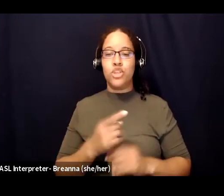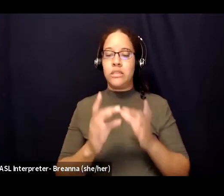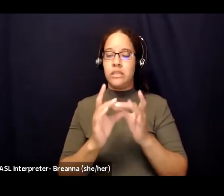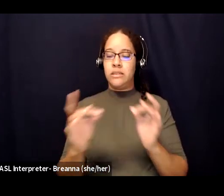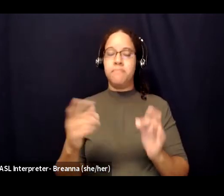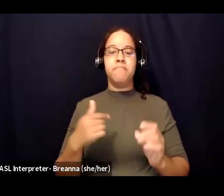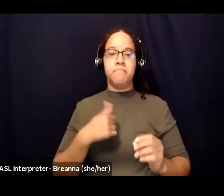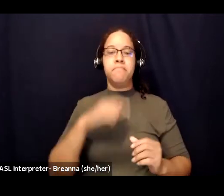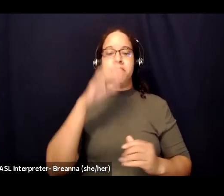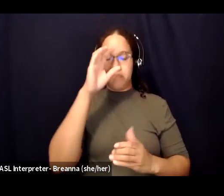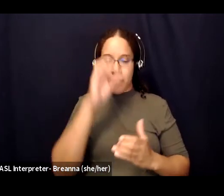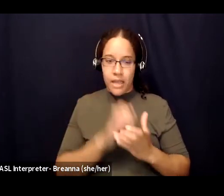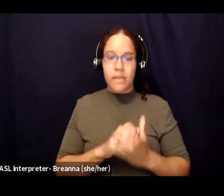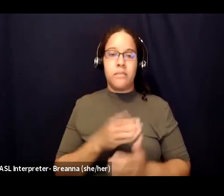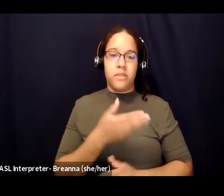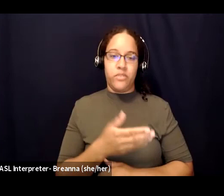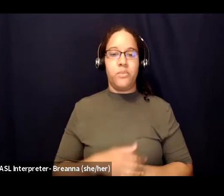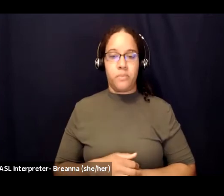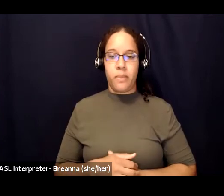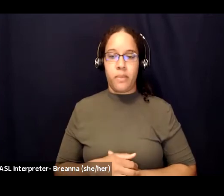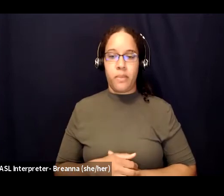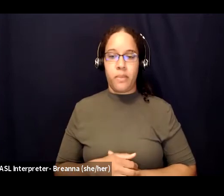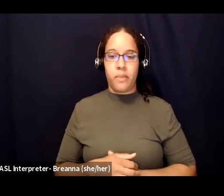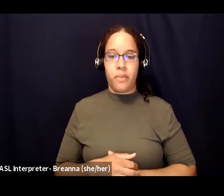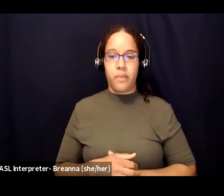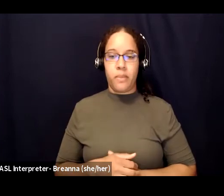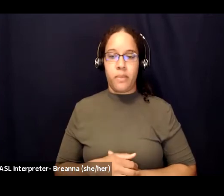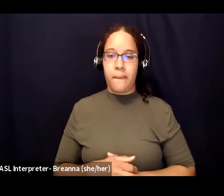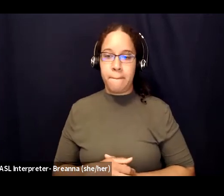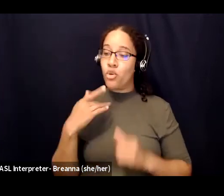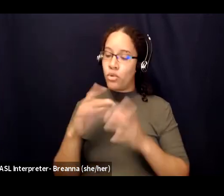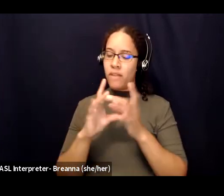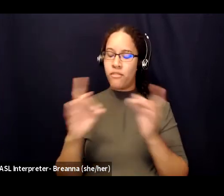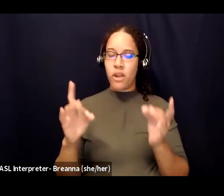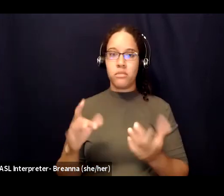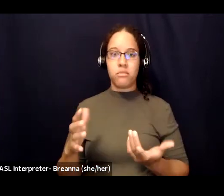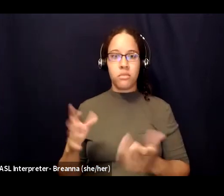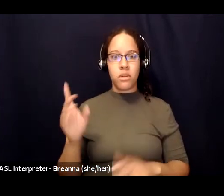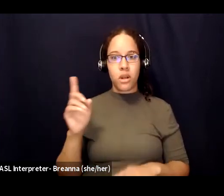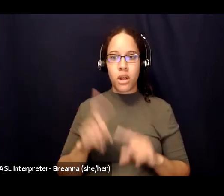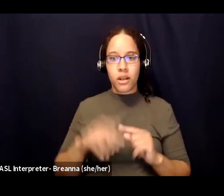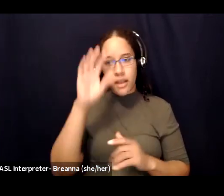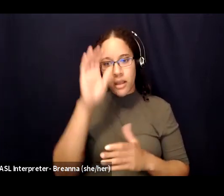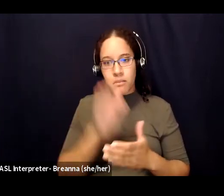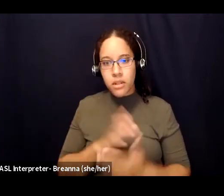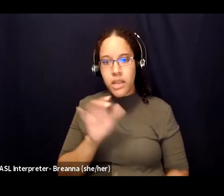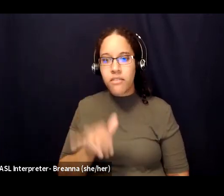i you know sometimes of saying oh i can't believe that like that can be feel very invalidating but might be just again